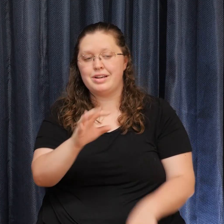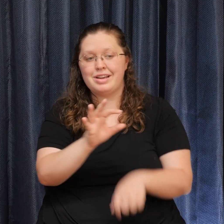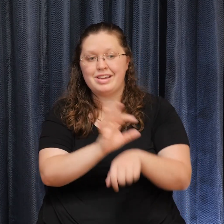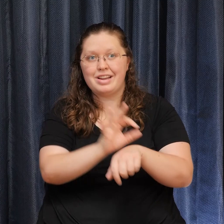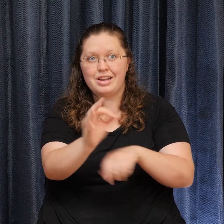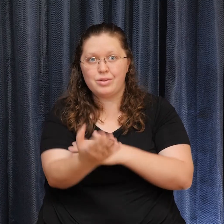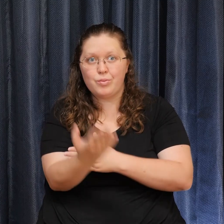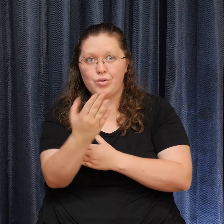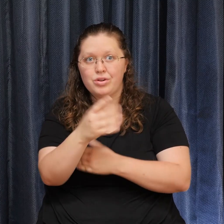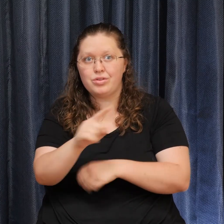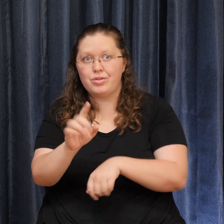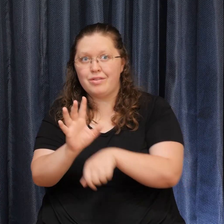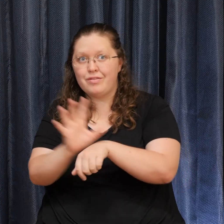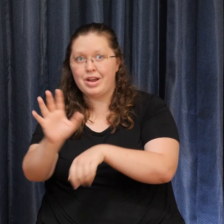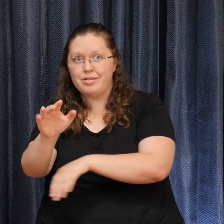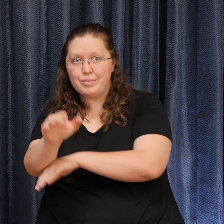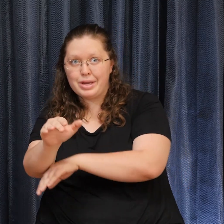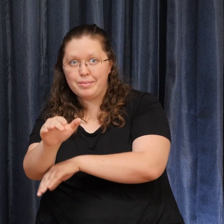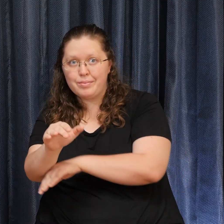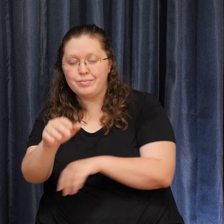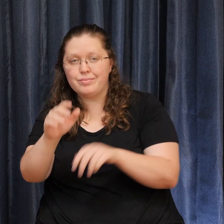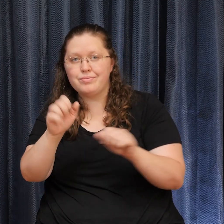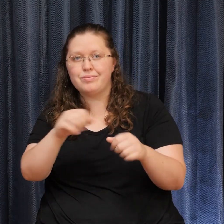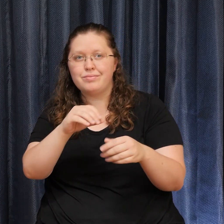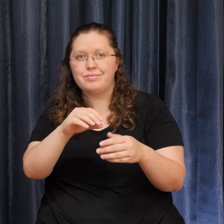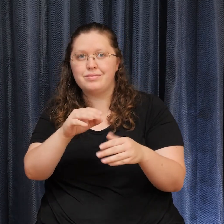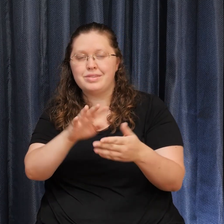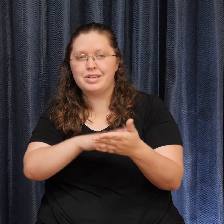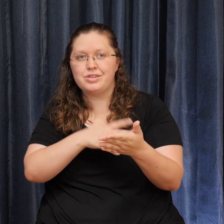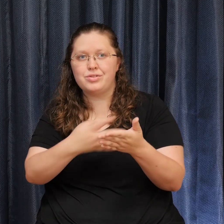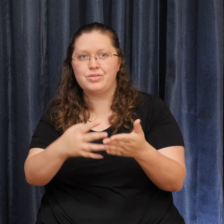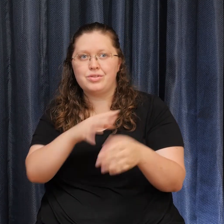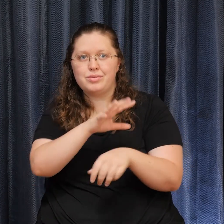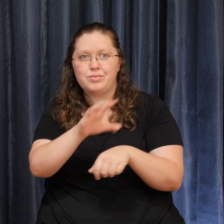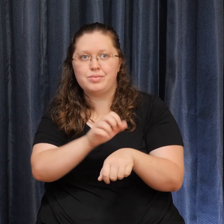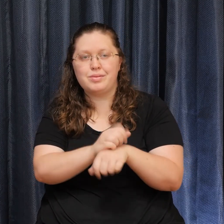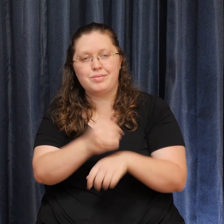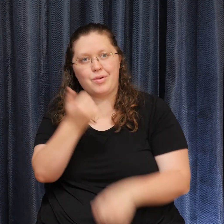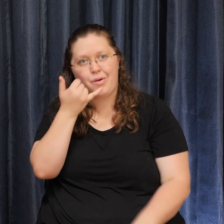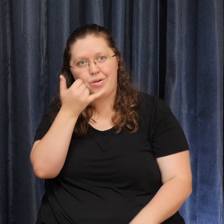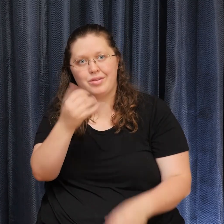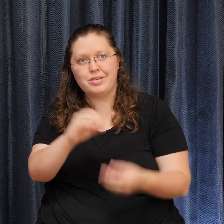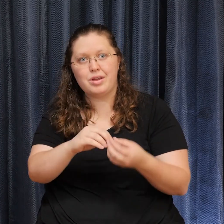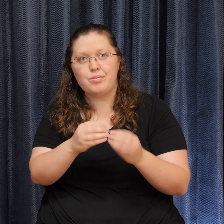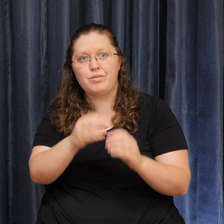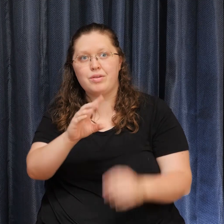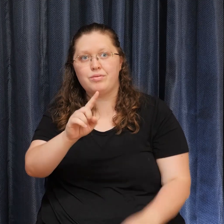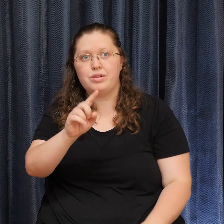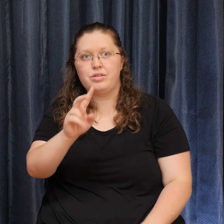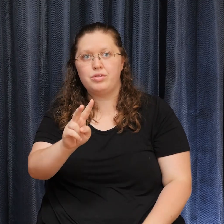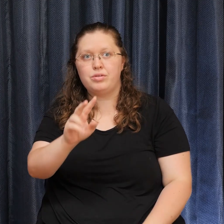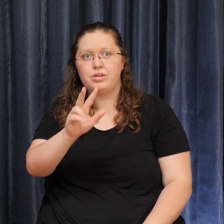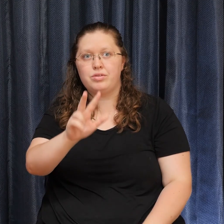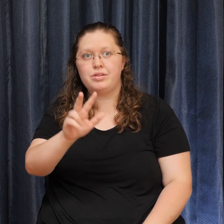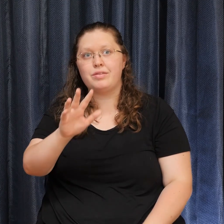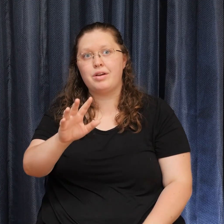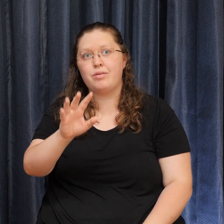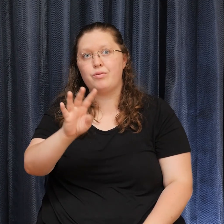appointment by calling 512-335-4449. In addition, you may also still